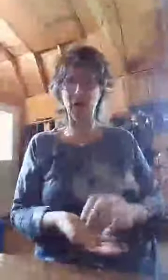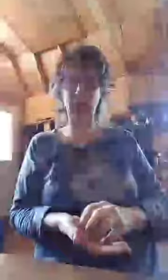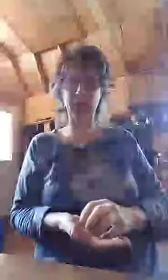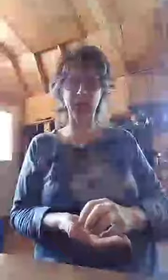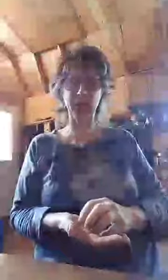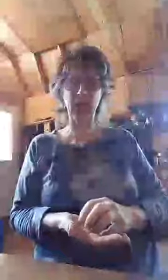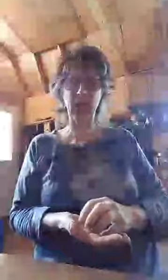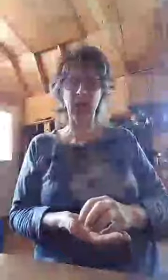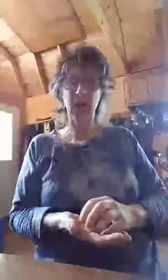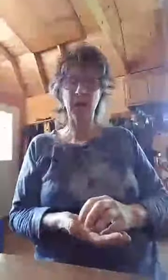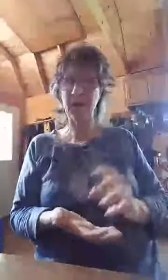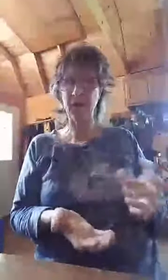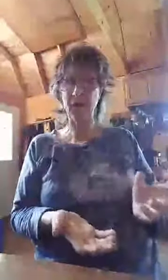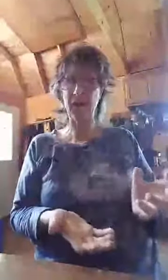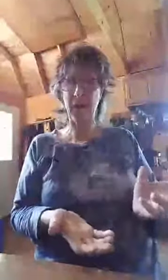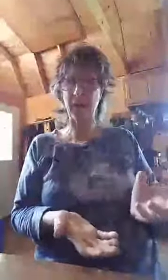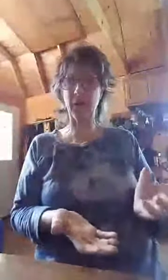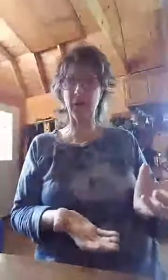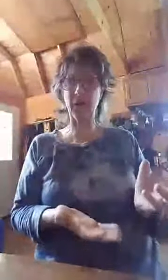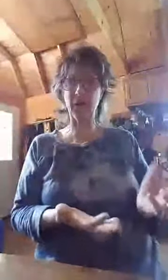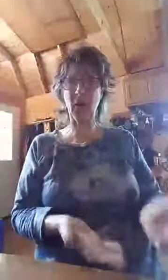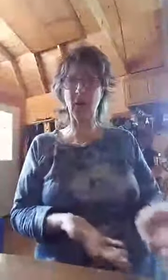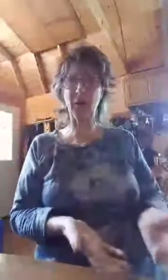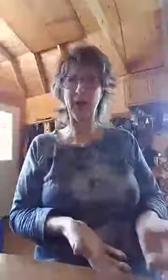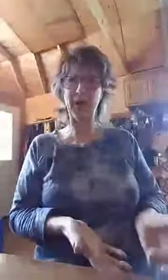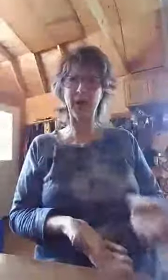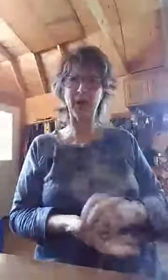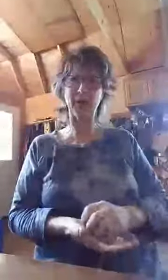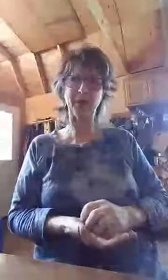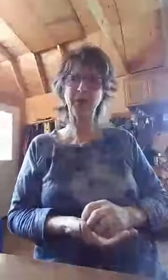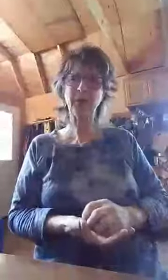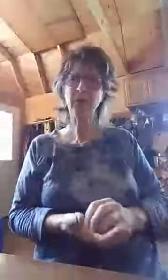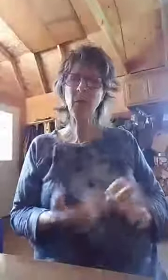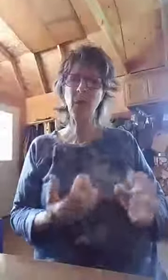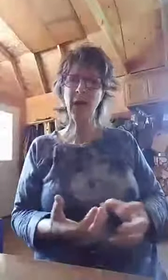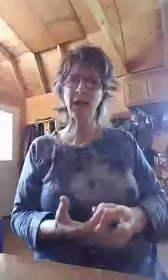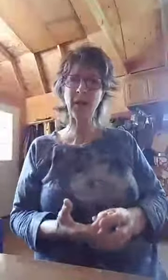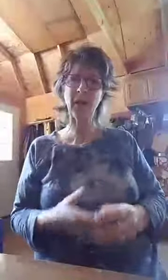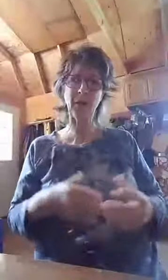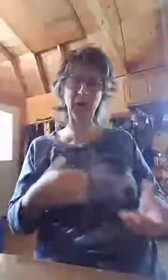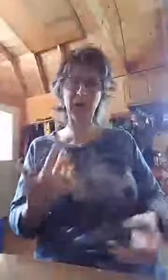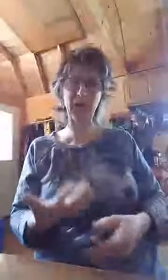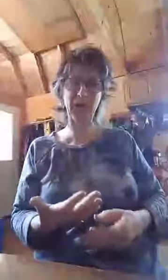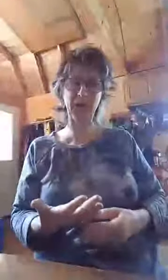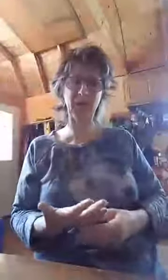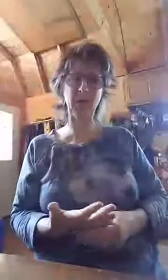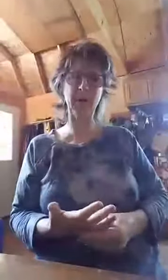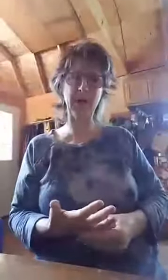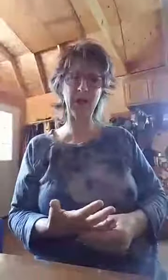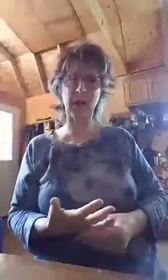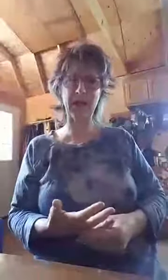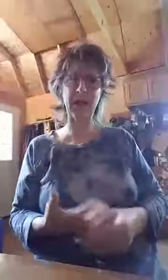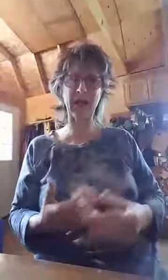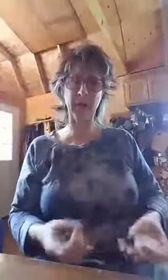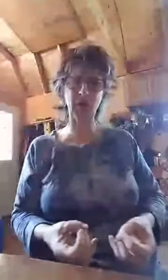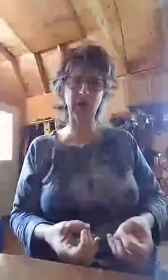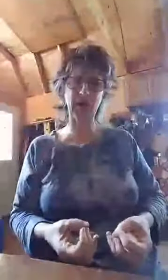our brain, but that Jesus paid for us to use all our brains. So when I do, and what the Holy Spirit has been showing me is when I take communion,